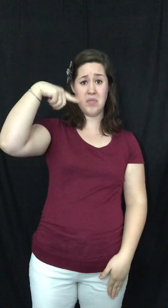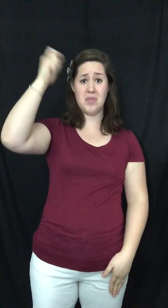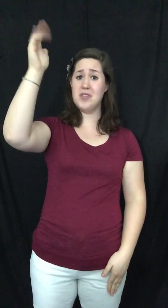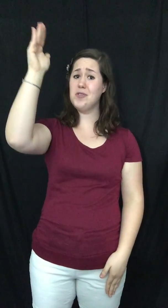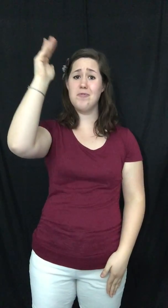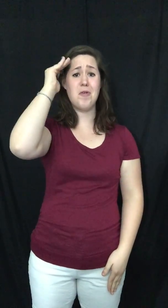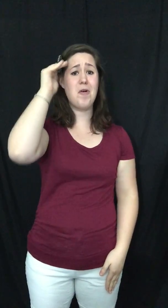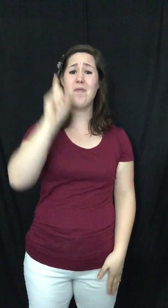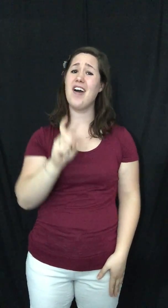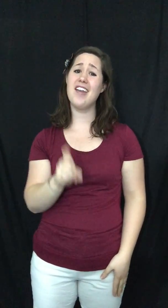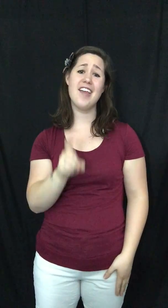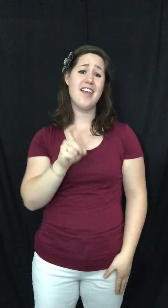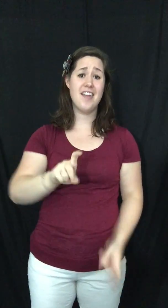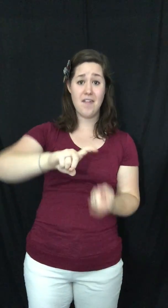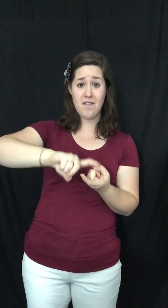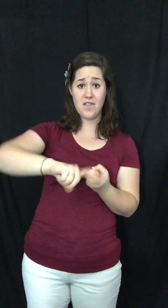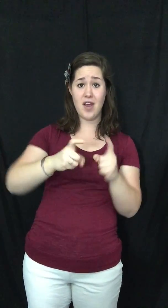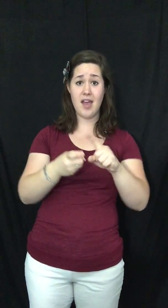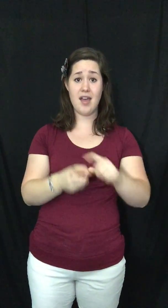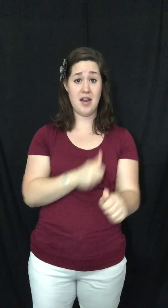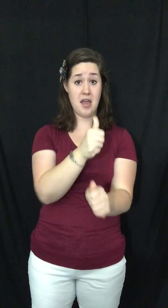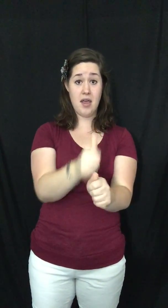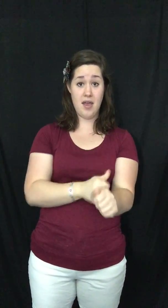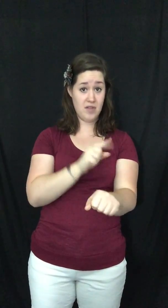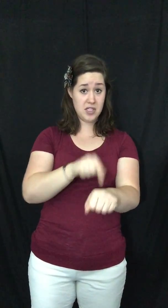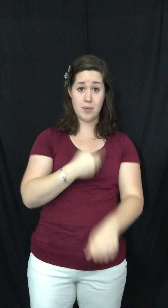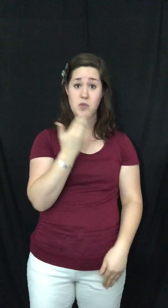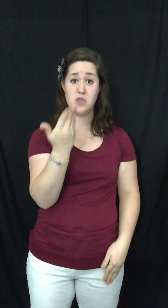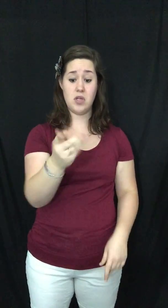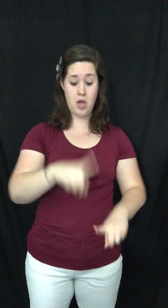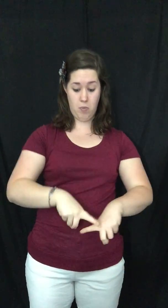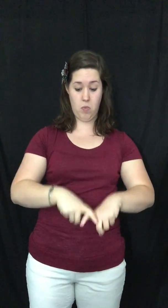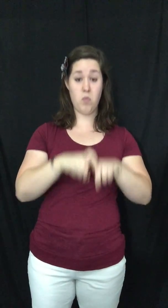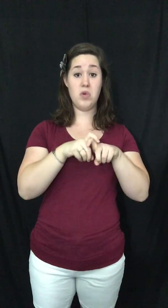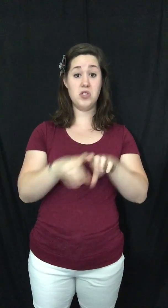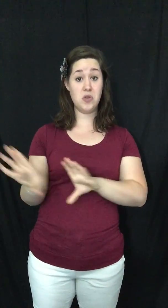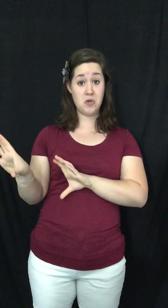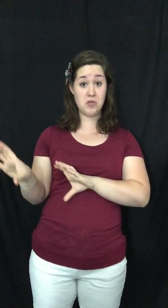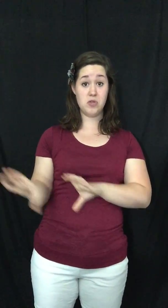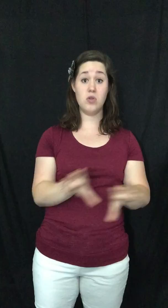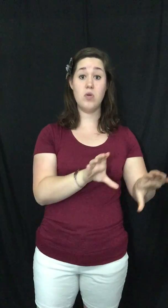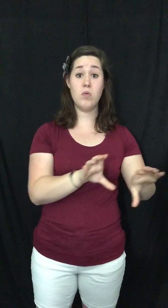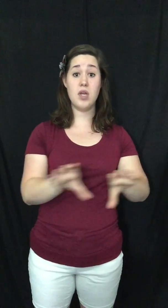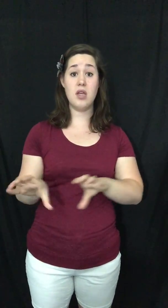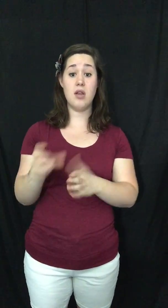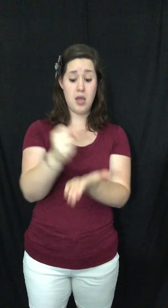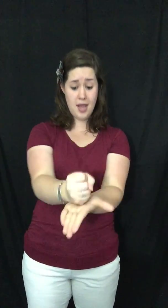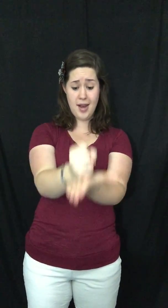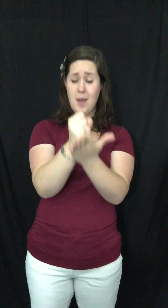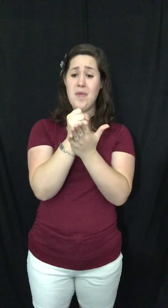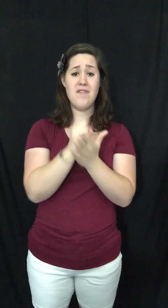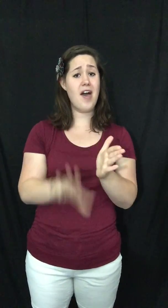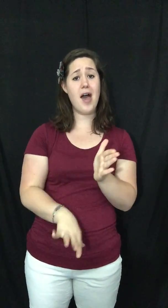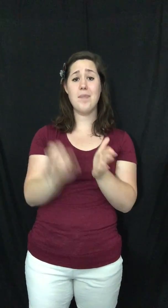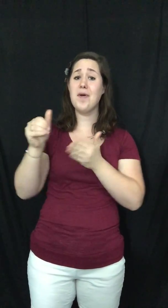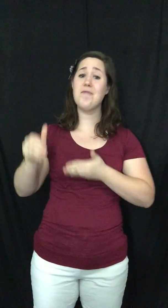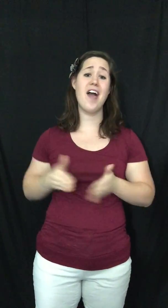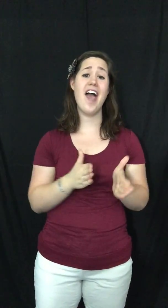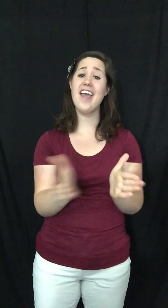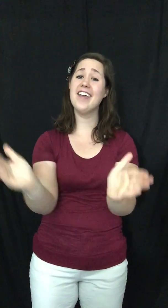cause you know I need a friend Every time you stop the way you're doing, help me find my way